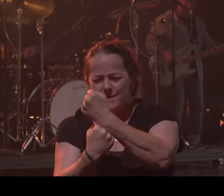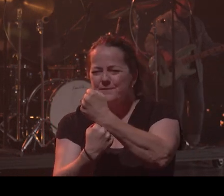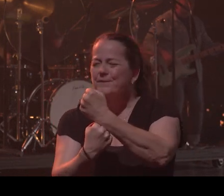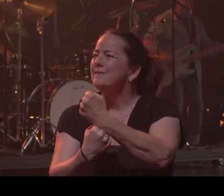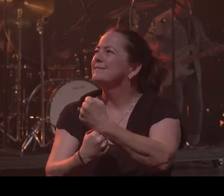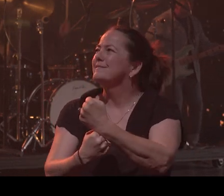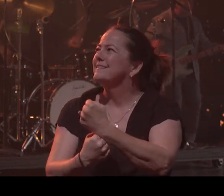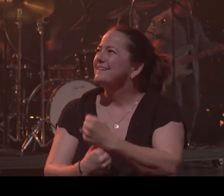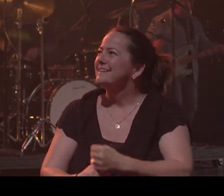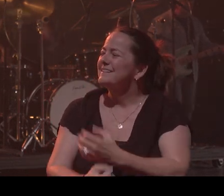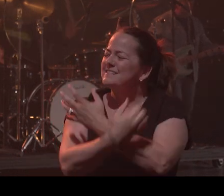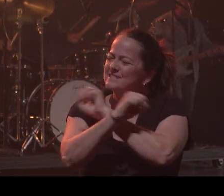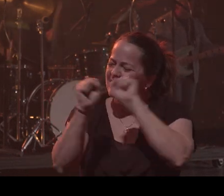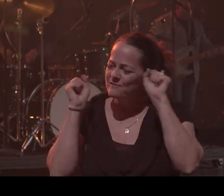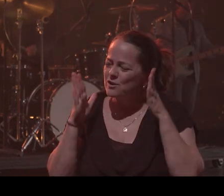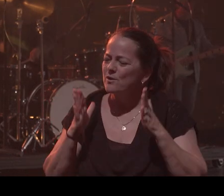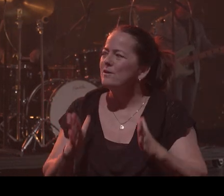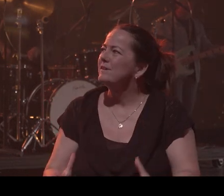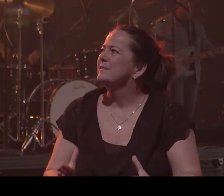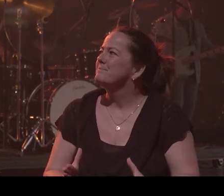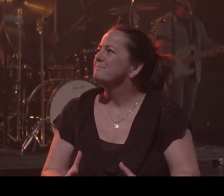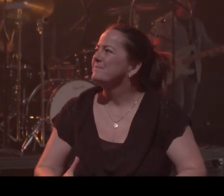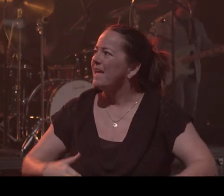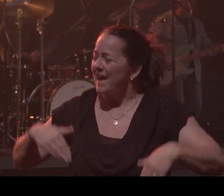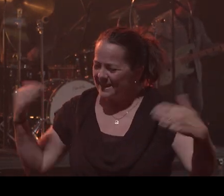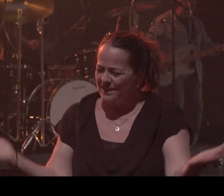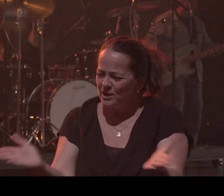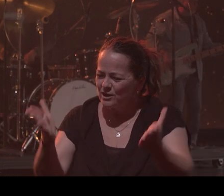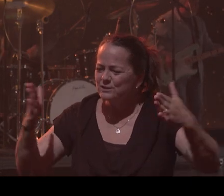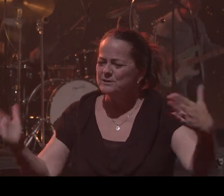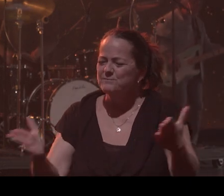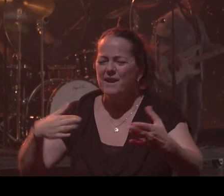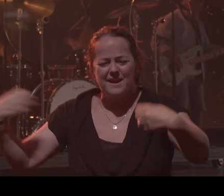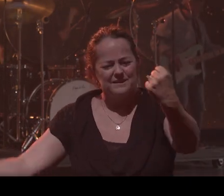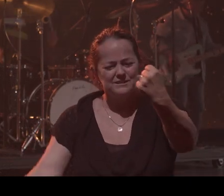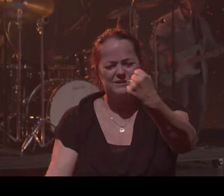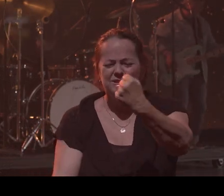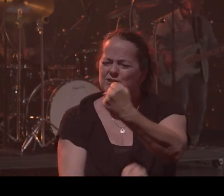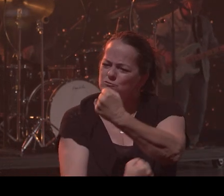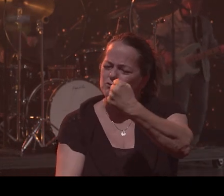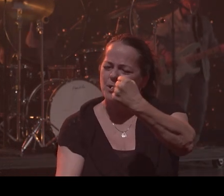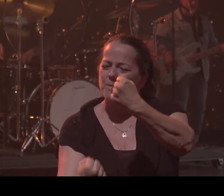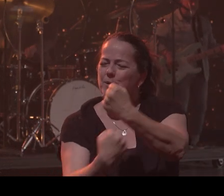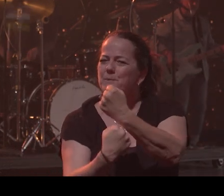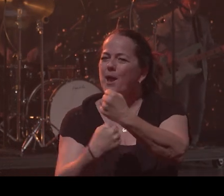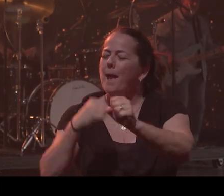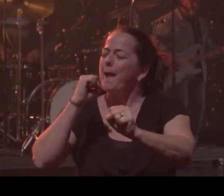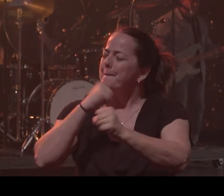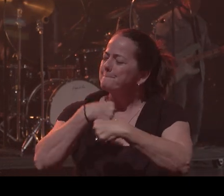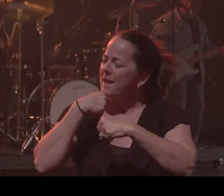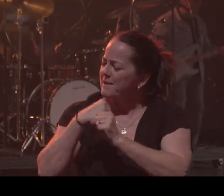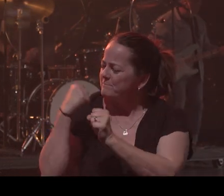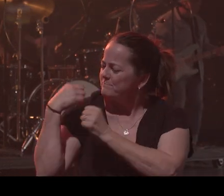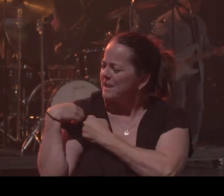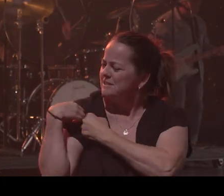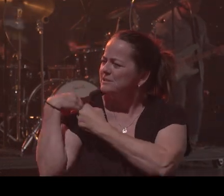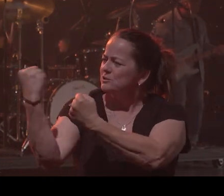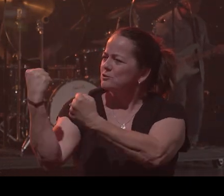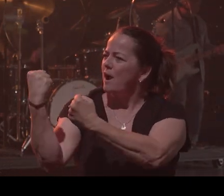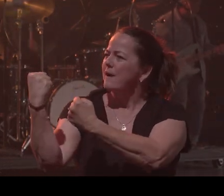sing. He picked me up and turned me around. He placed my feet on the solid ground. I